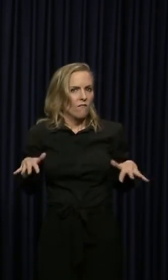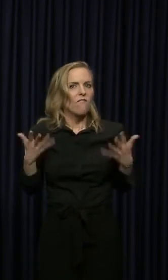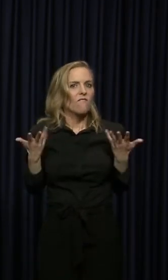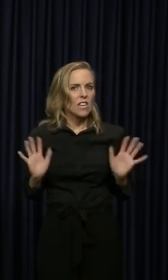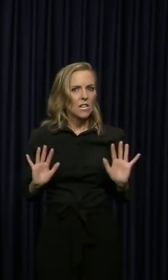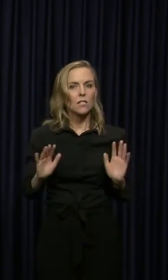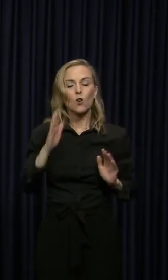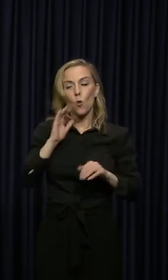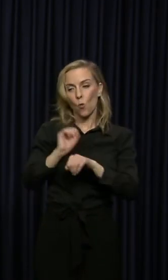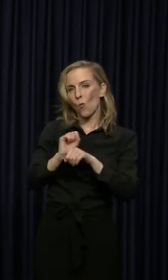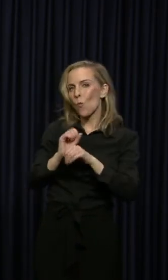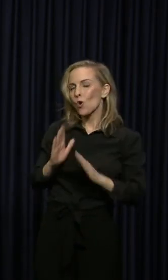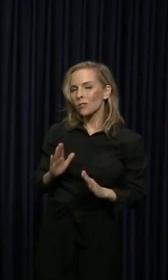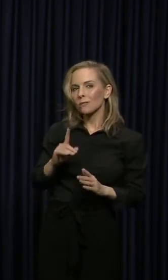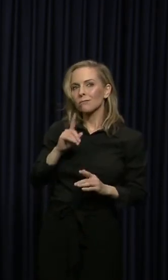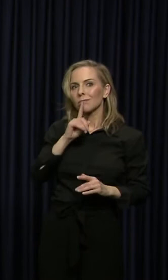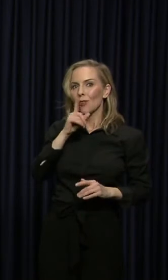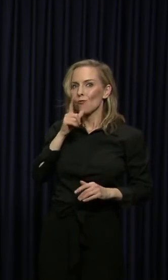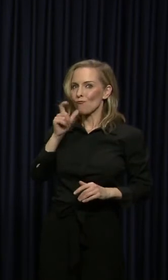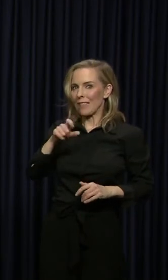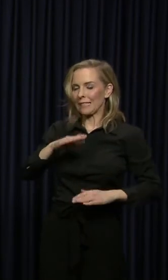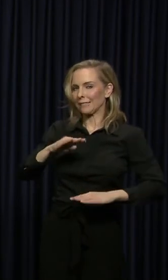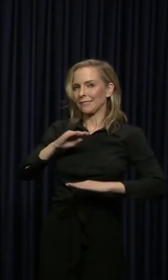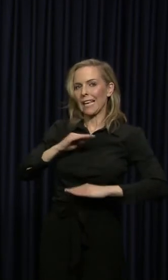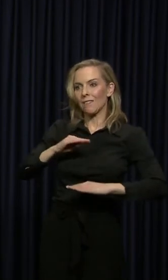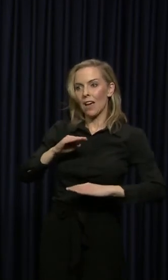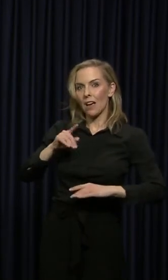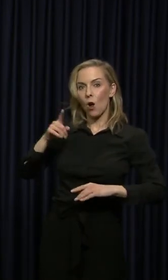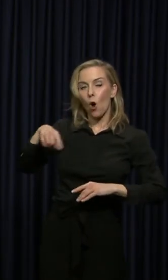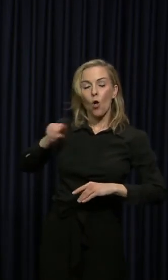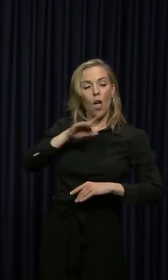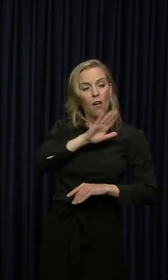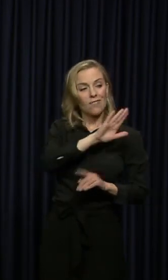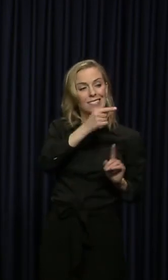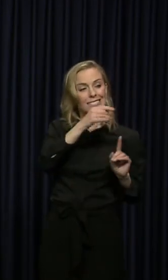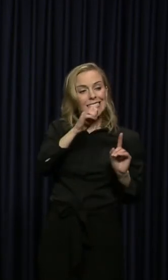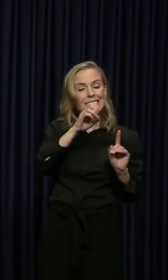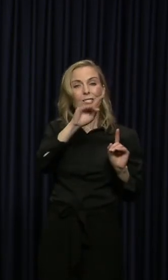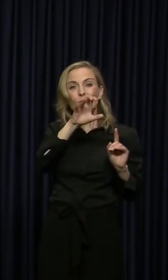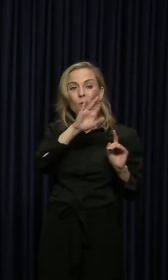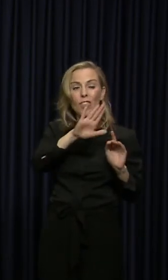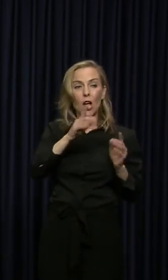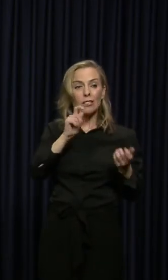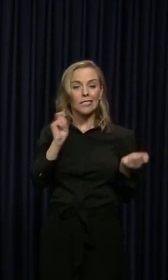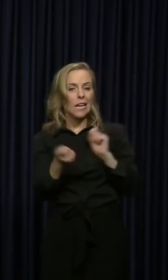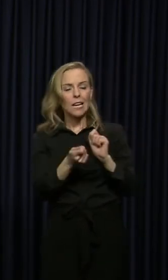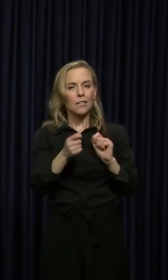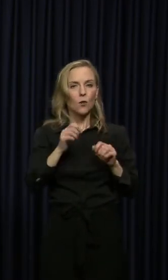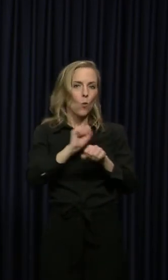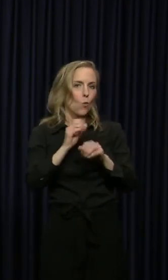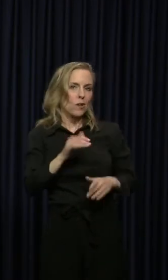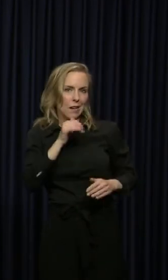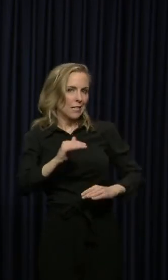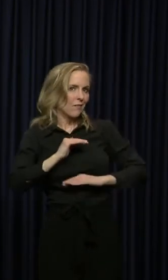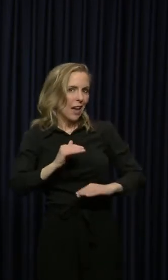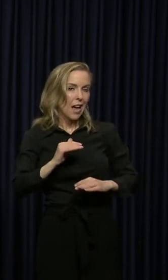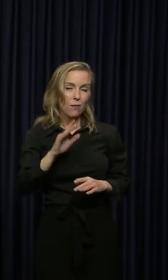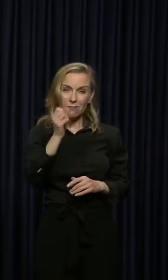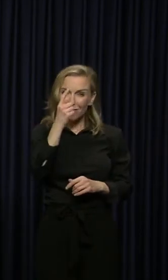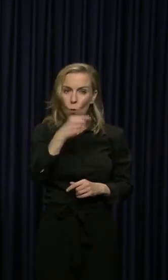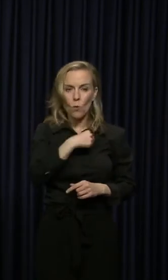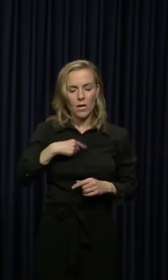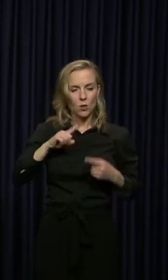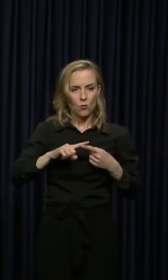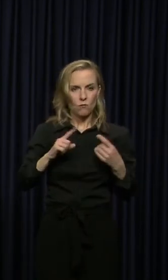workers aren't necessarily satisfied with those changes. Ultimately, we need to get to a place where people feel safe